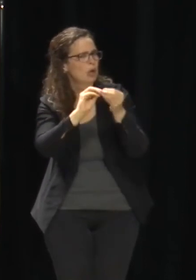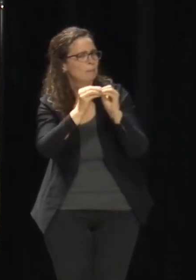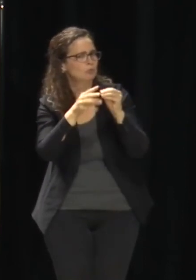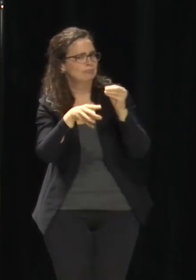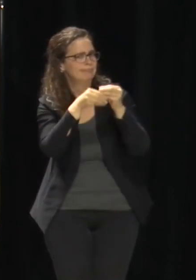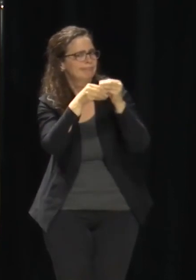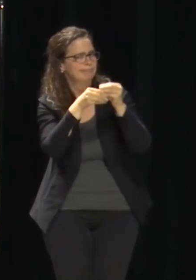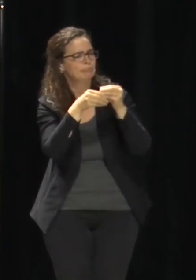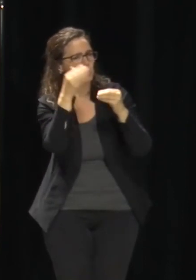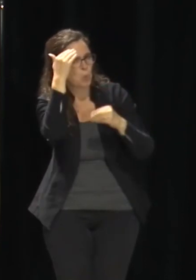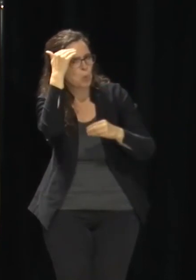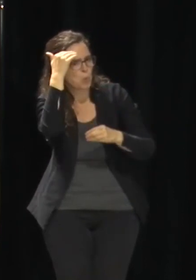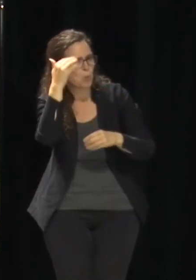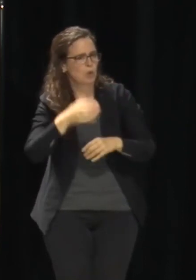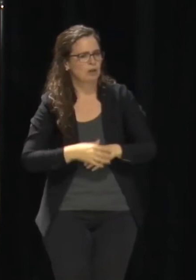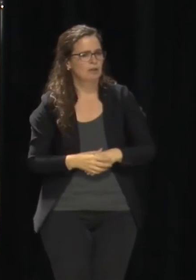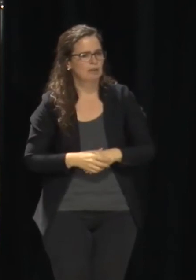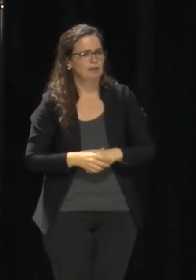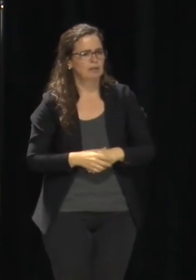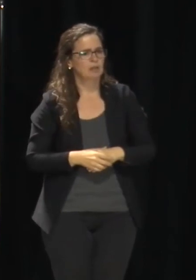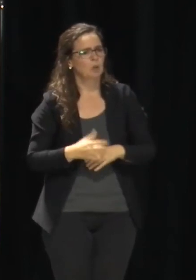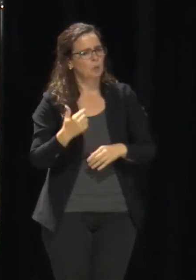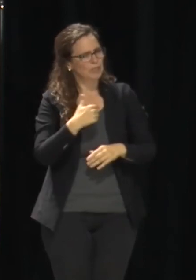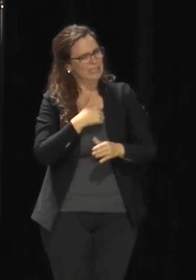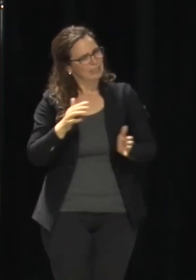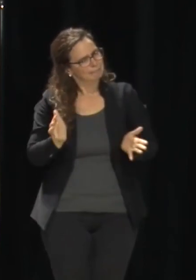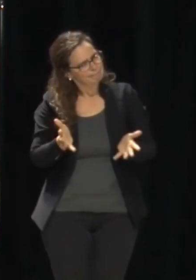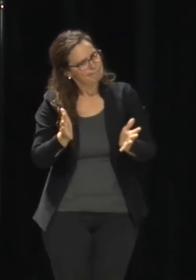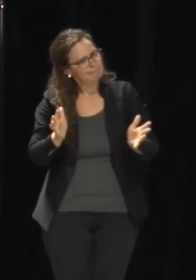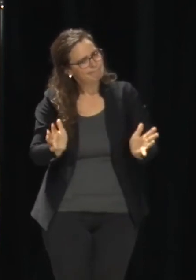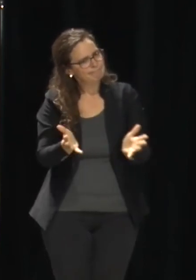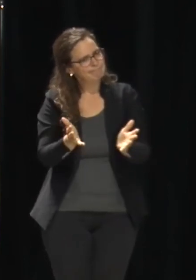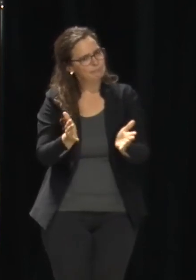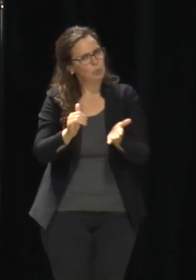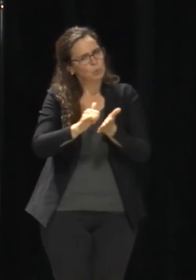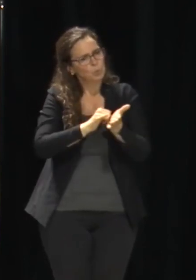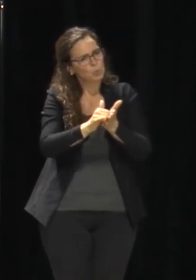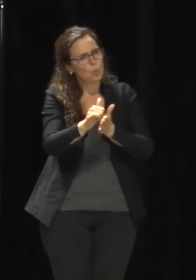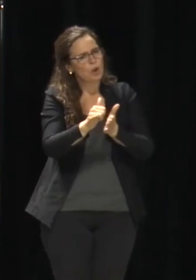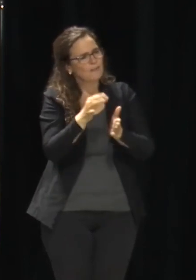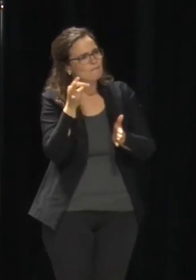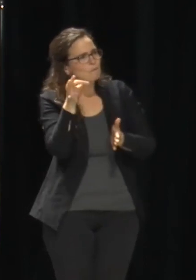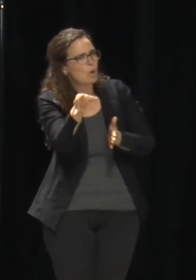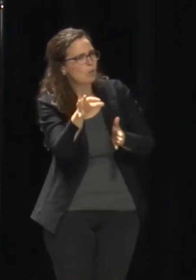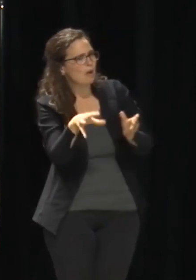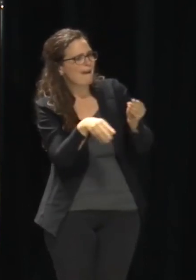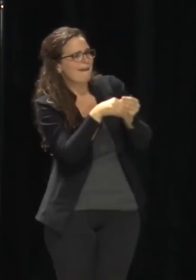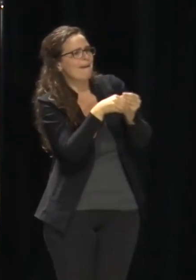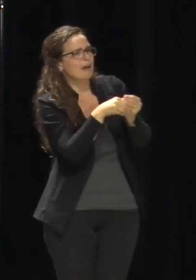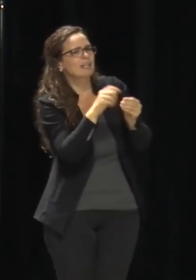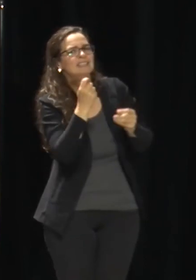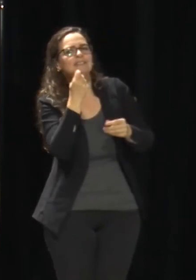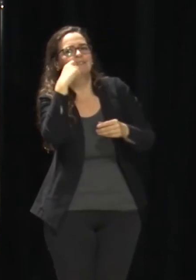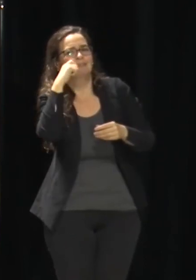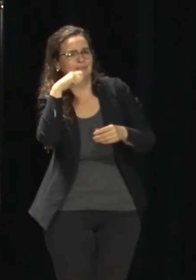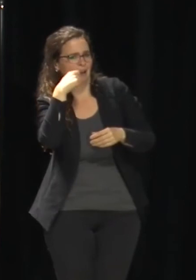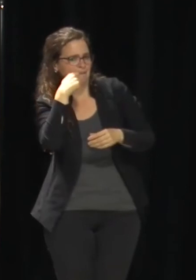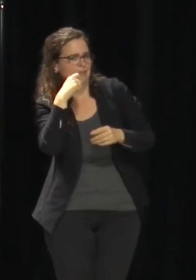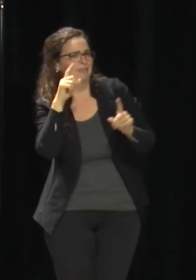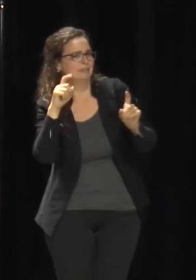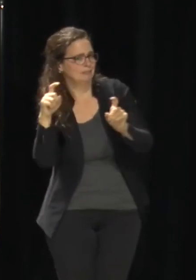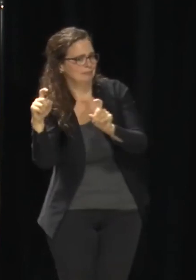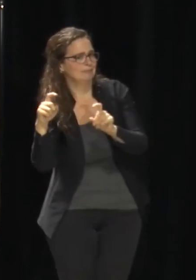And, you know, we've been pushing. put forward what we thought was a thoughtful process on trying to get the hospitality